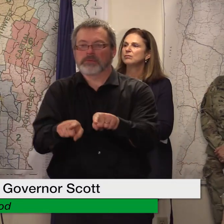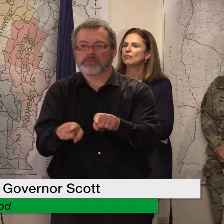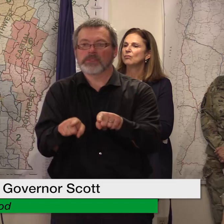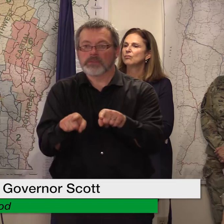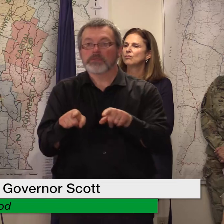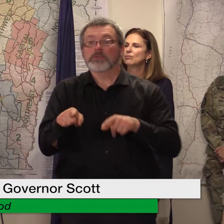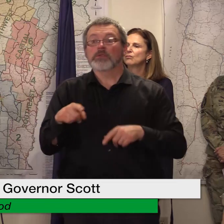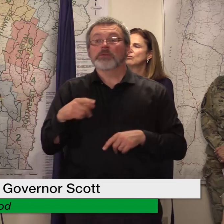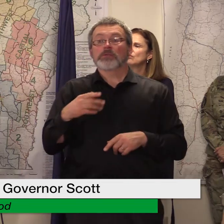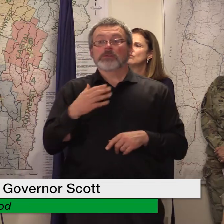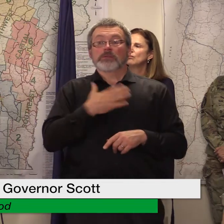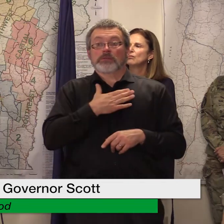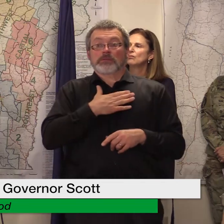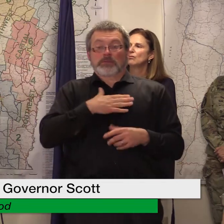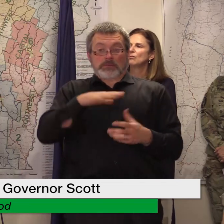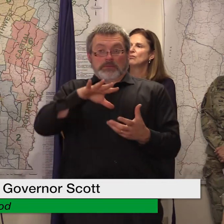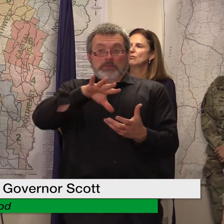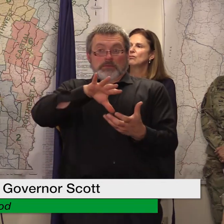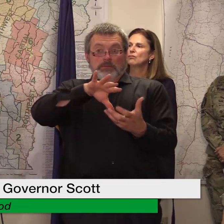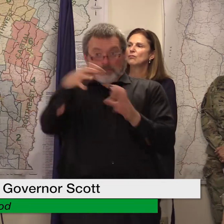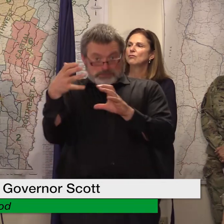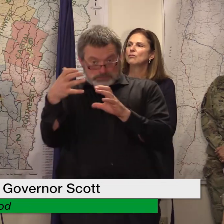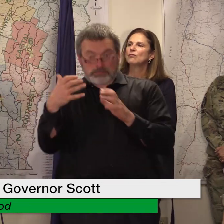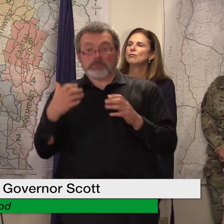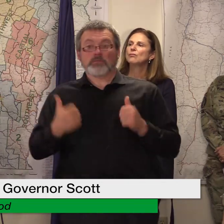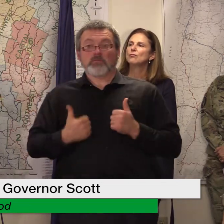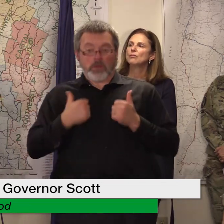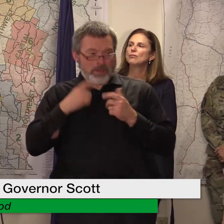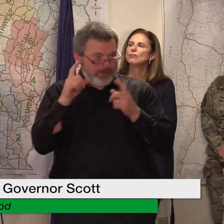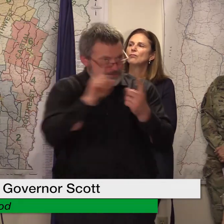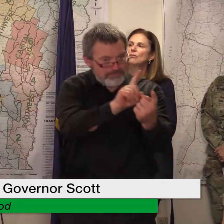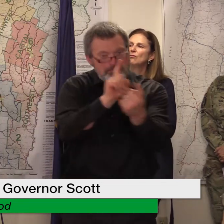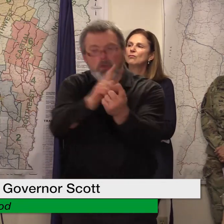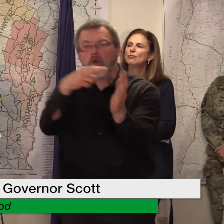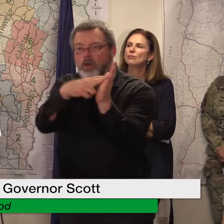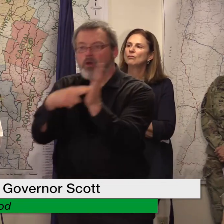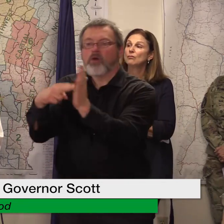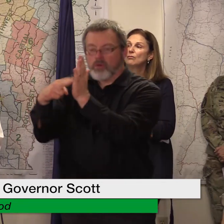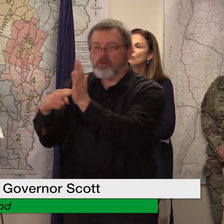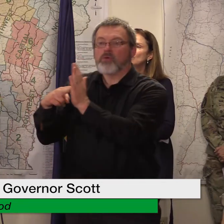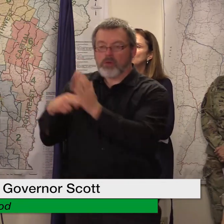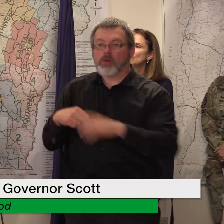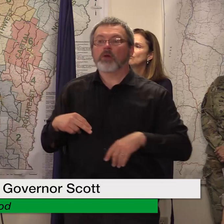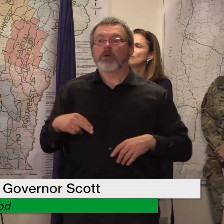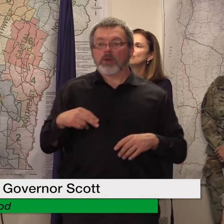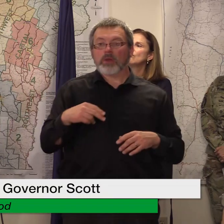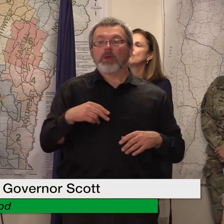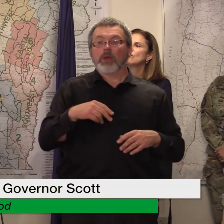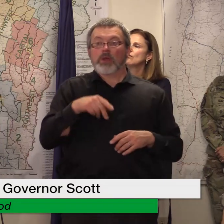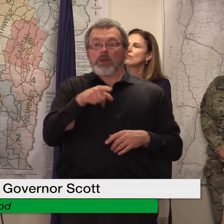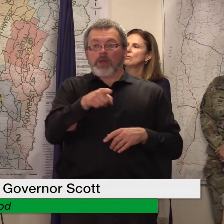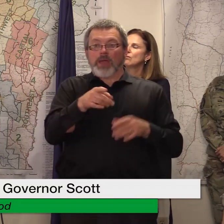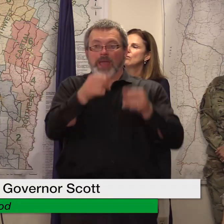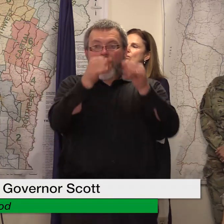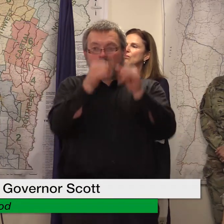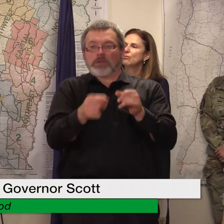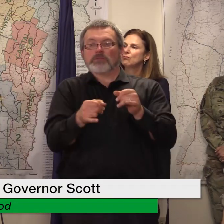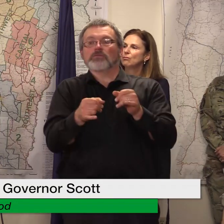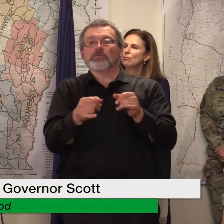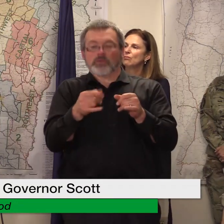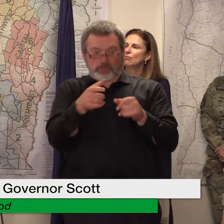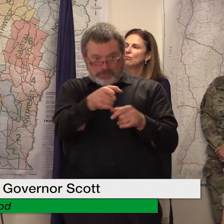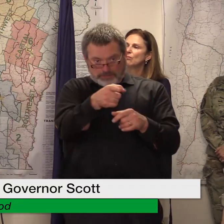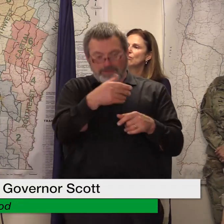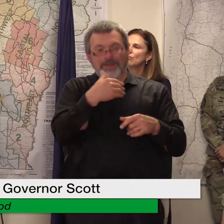disaster survivor assistance people helping somebody sign up uh they were they had a business and their individual and if you want to